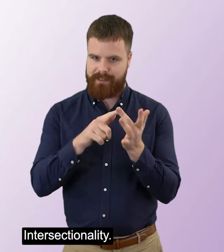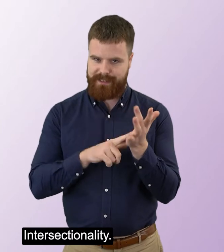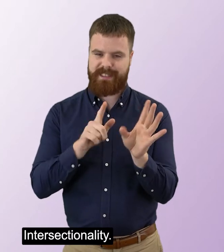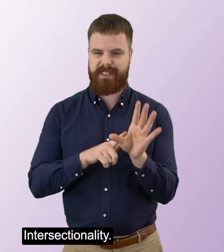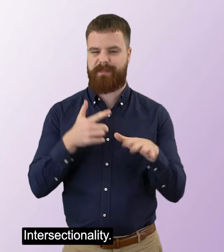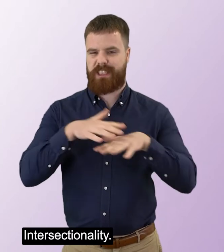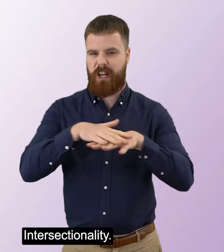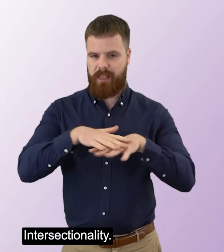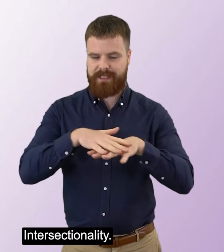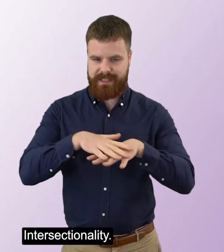Intersectionality